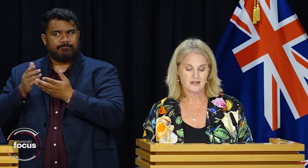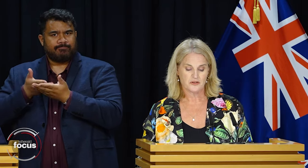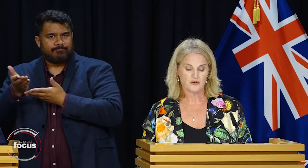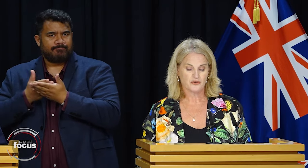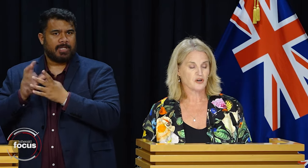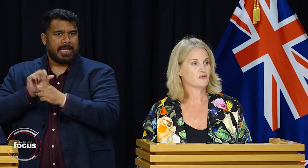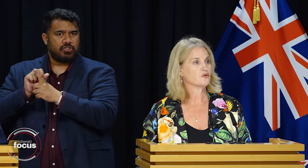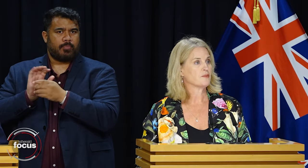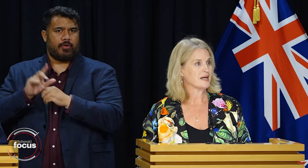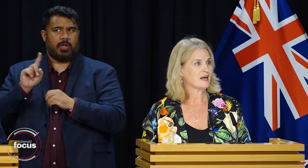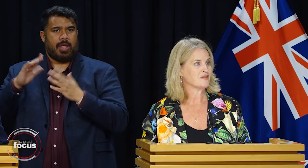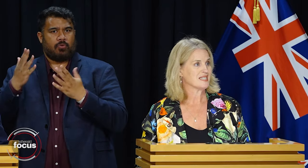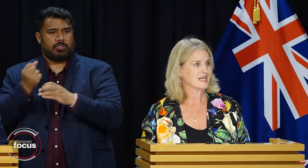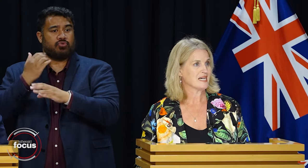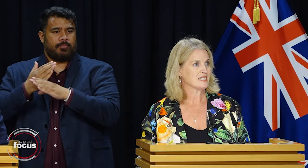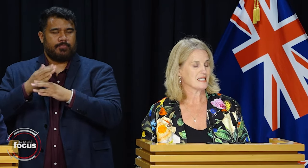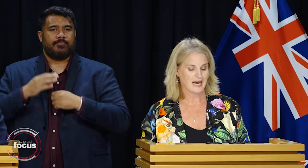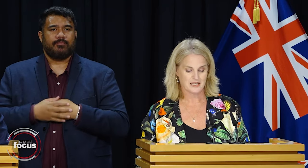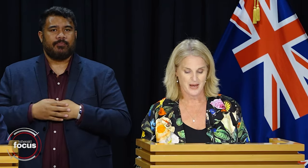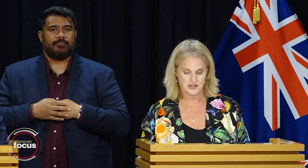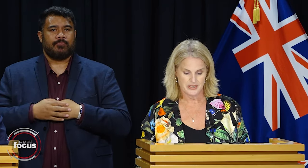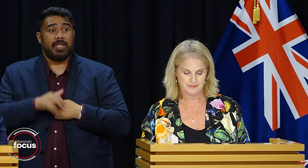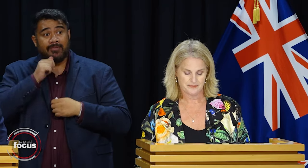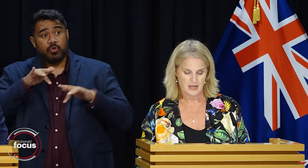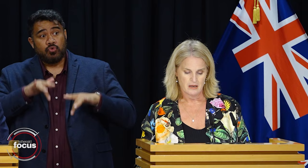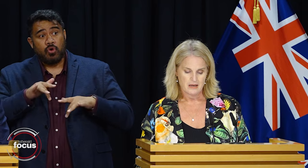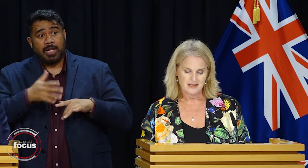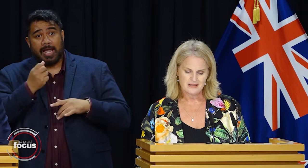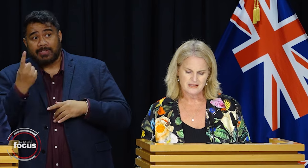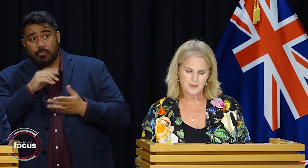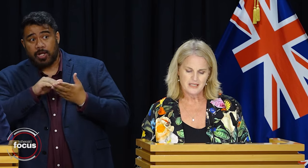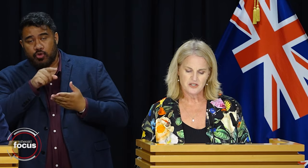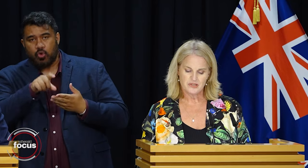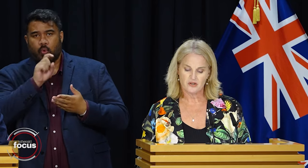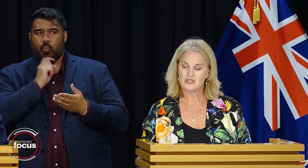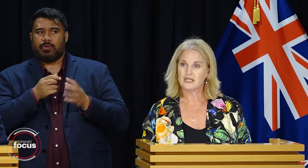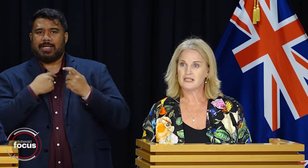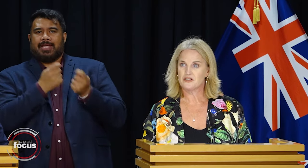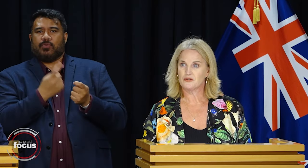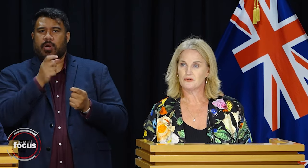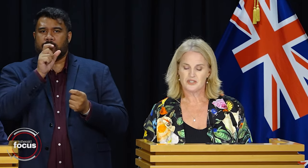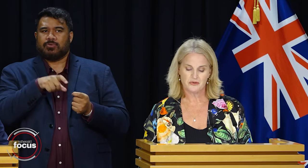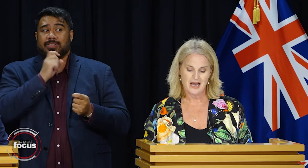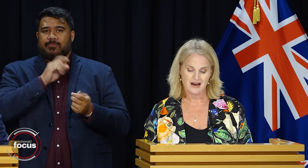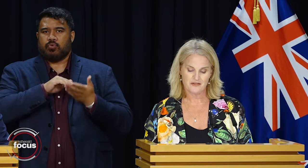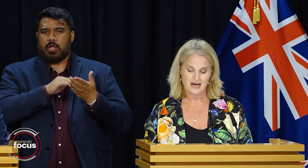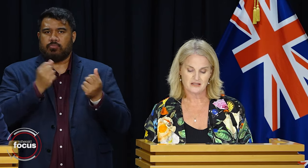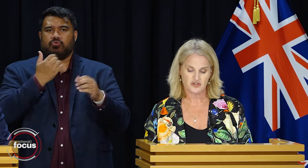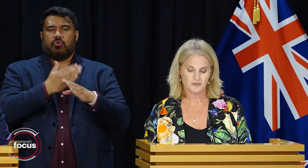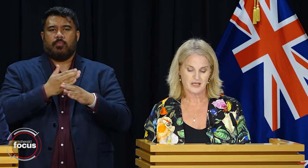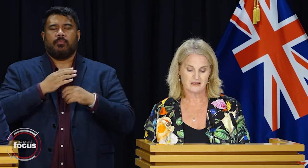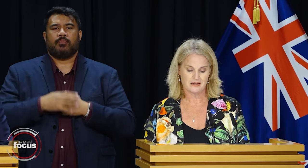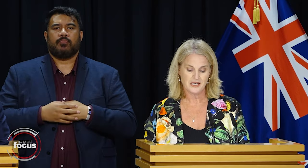for those who don't already have a dedicated case manager. This is expected to result in an additional 2,500